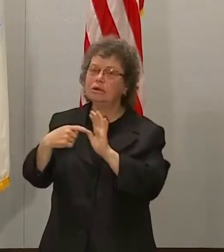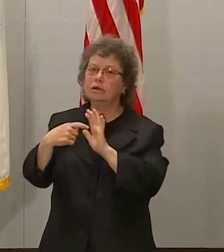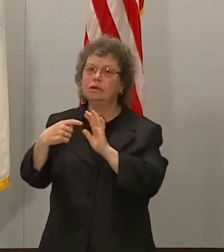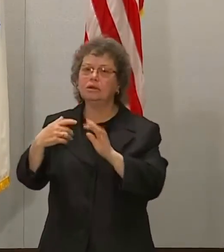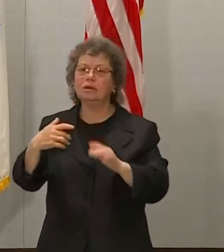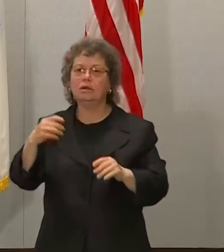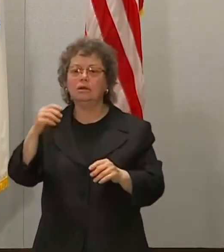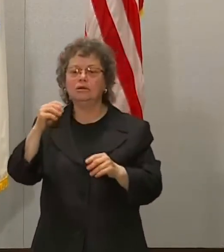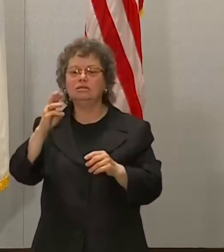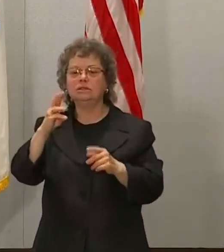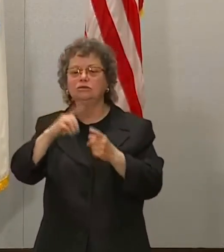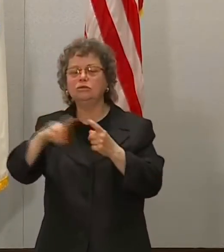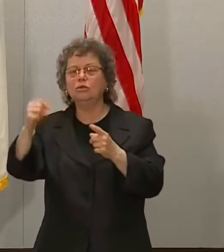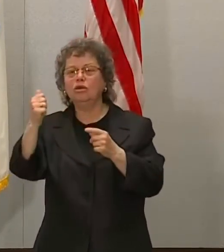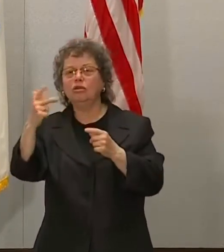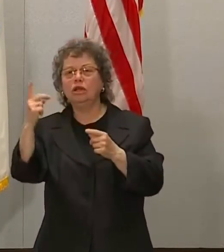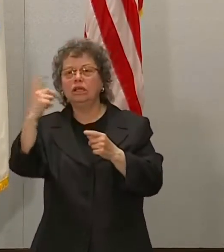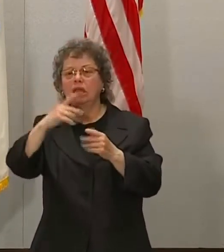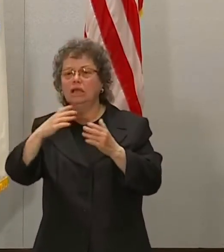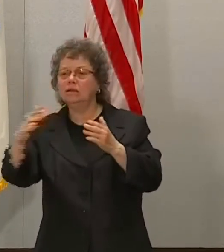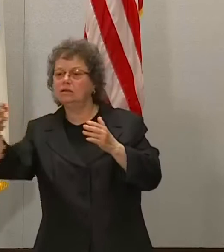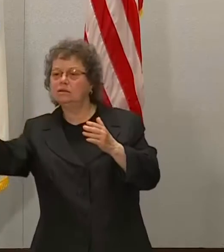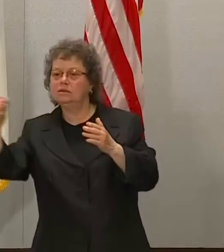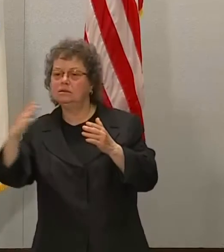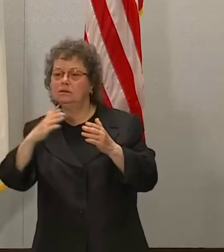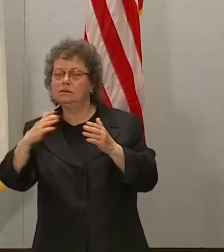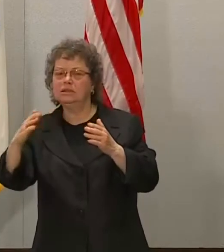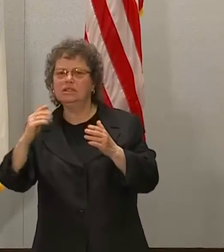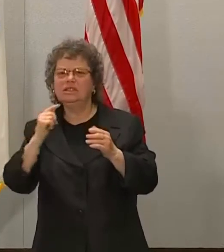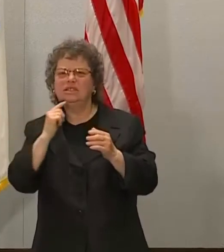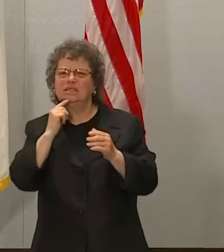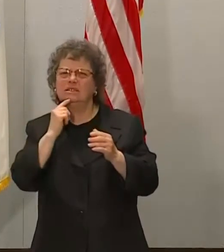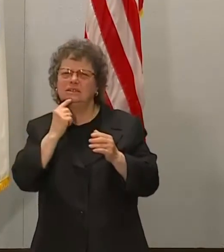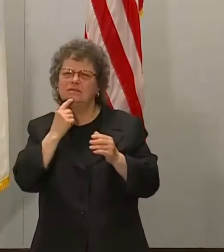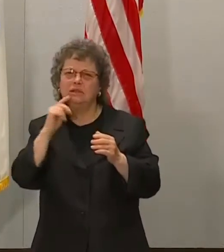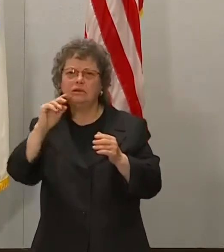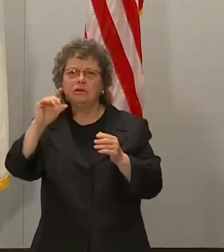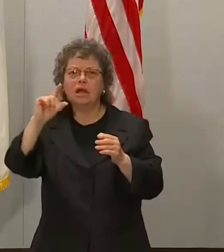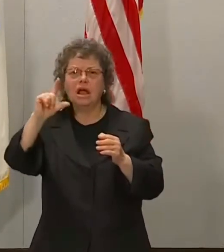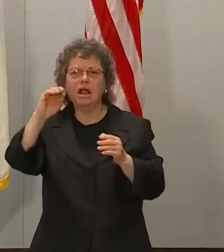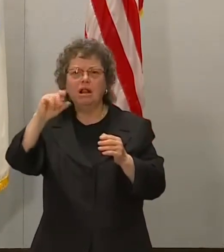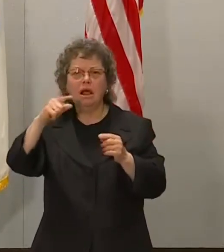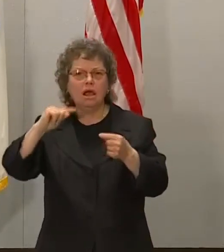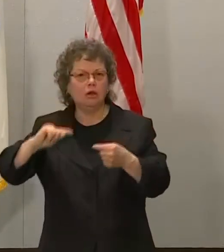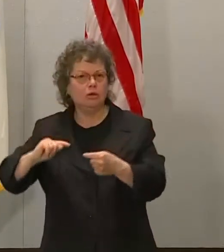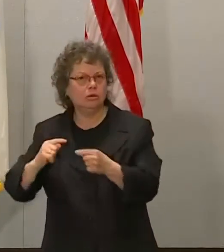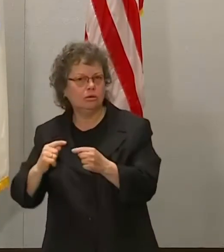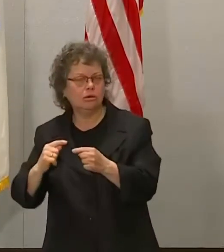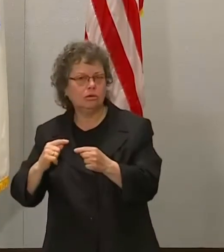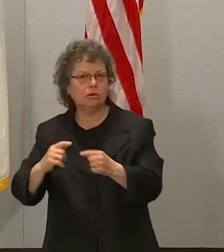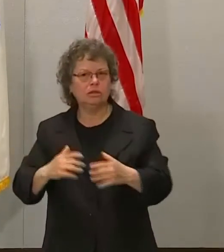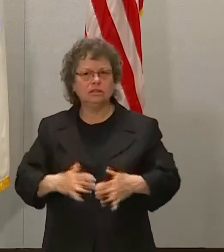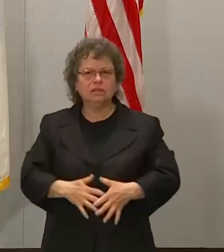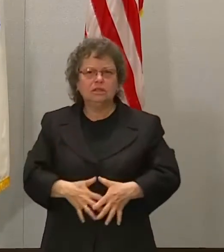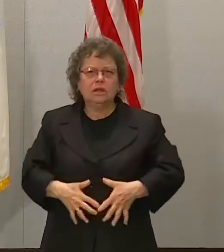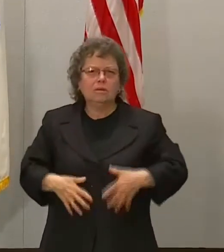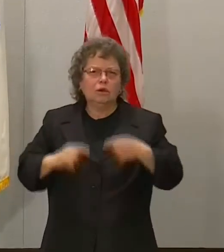13 days out and are typically severe, leg aches, stomach aches, headaches.